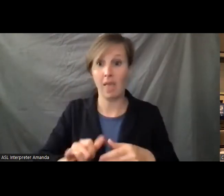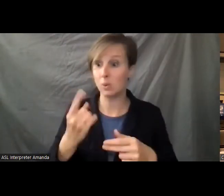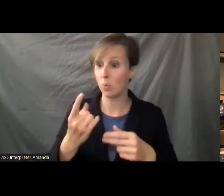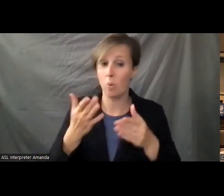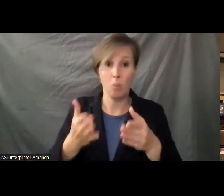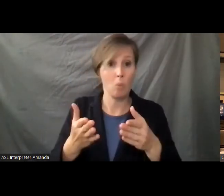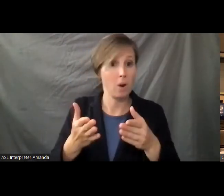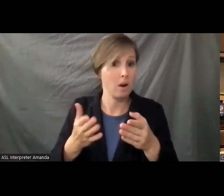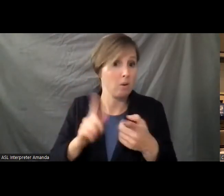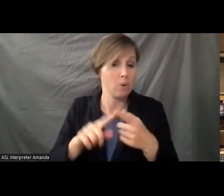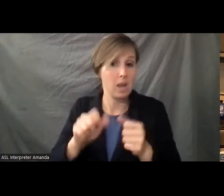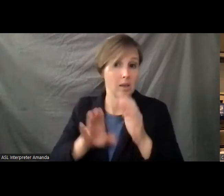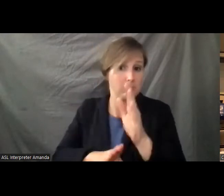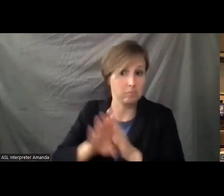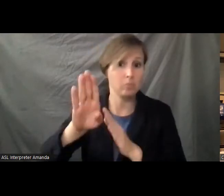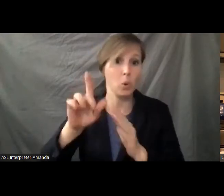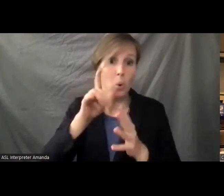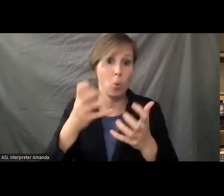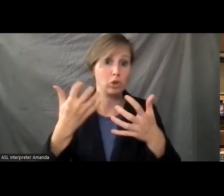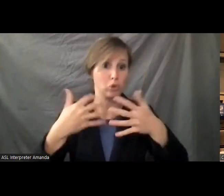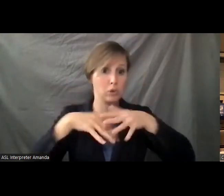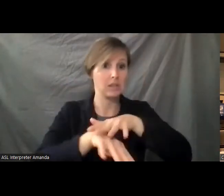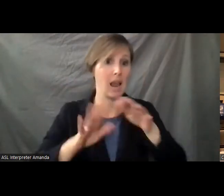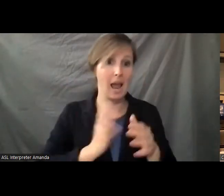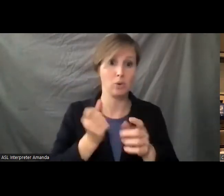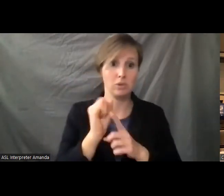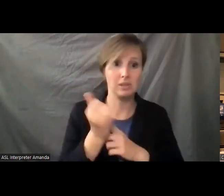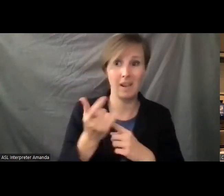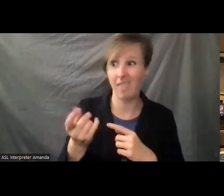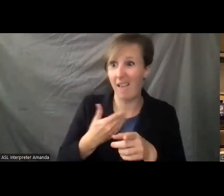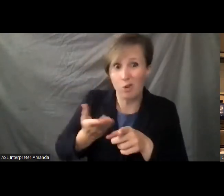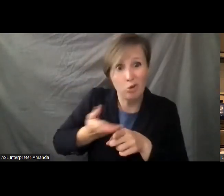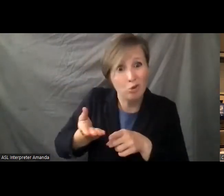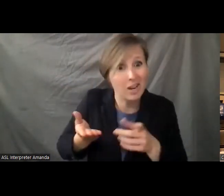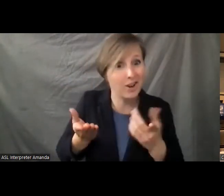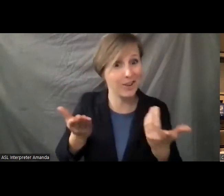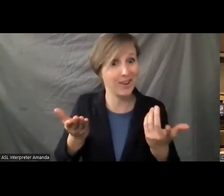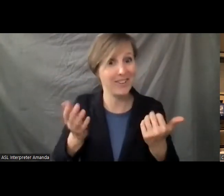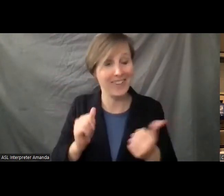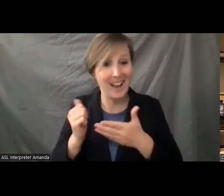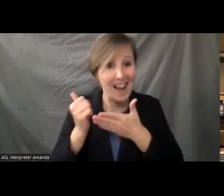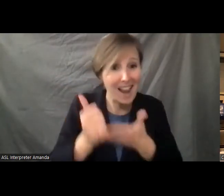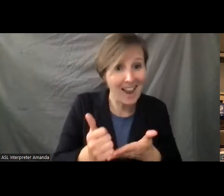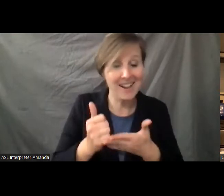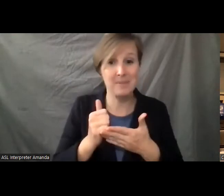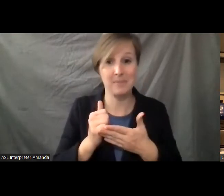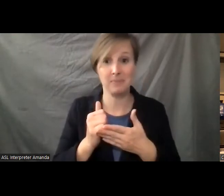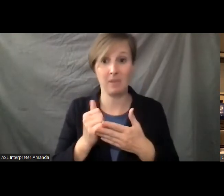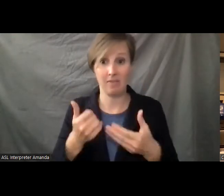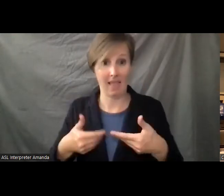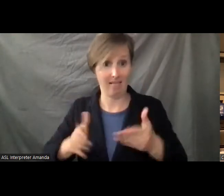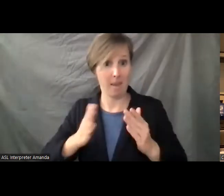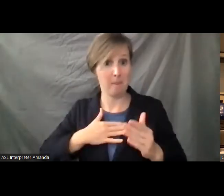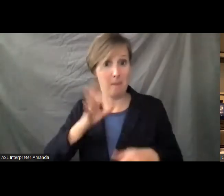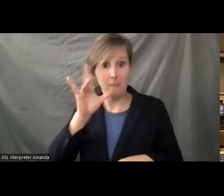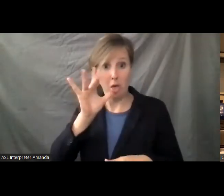who want to integrate into our society to give them a career path, which now allowed my mother to